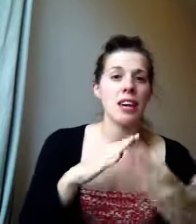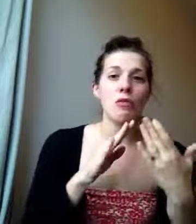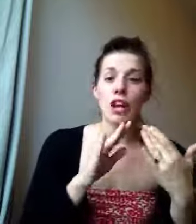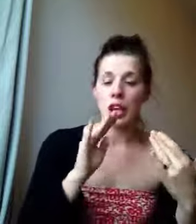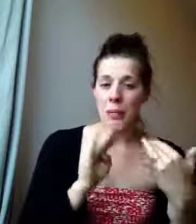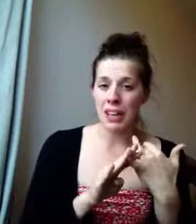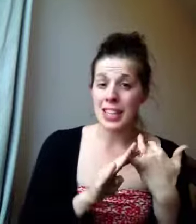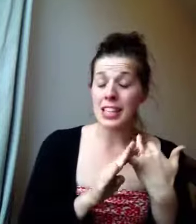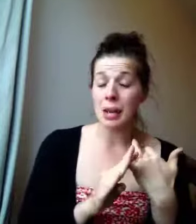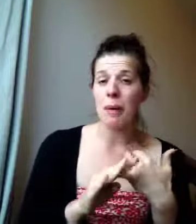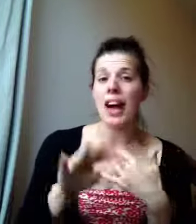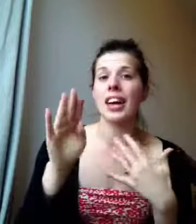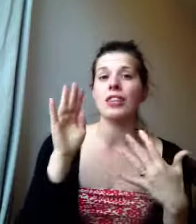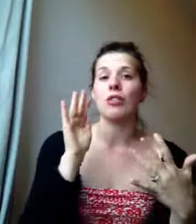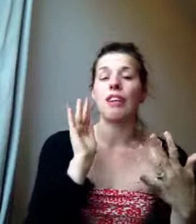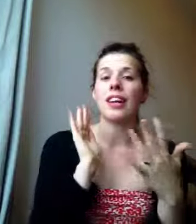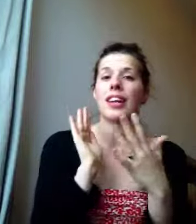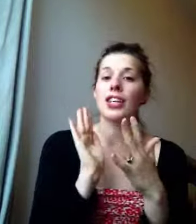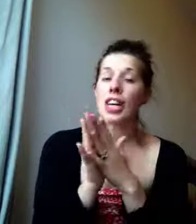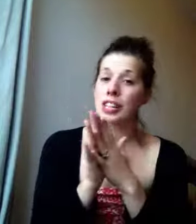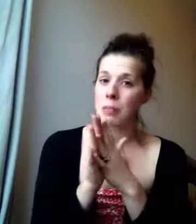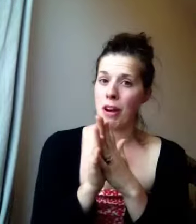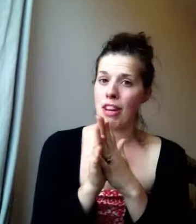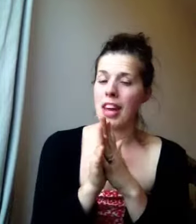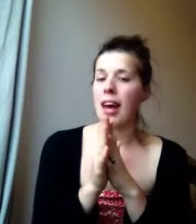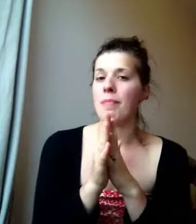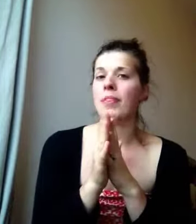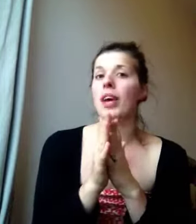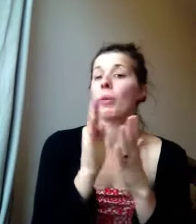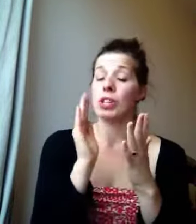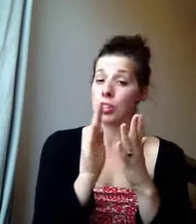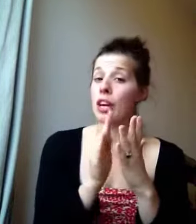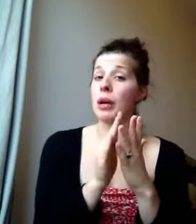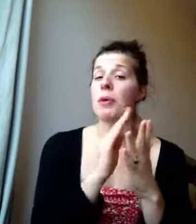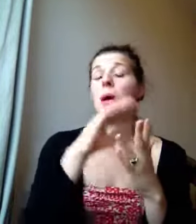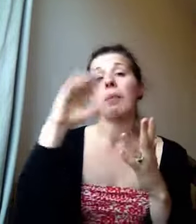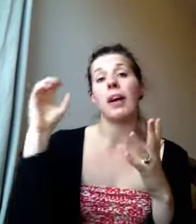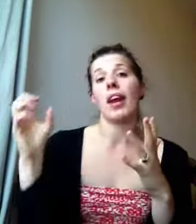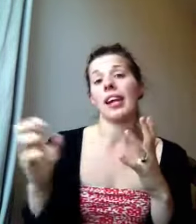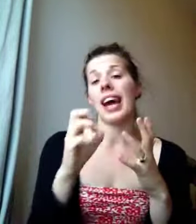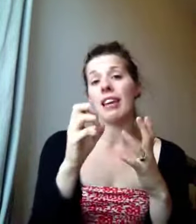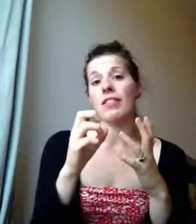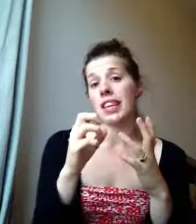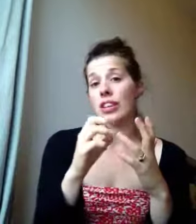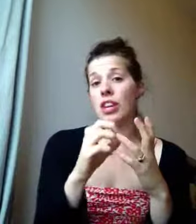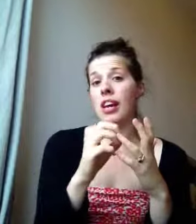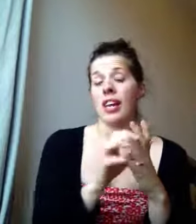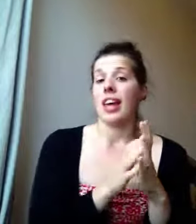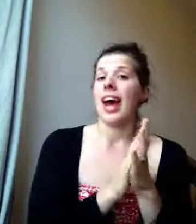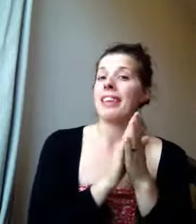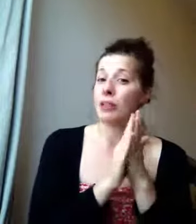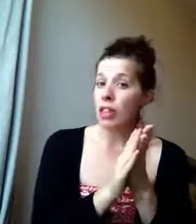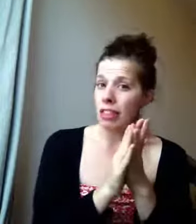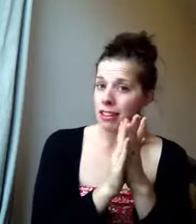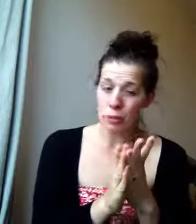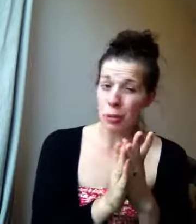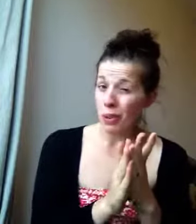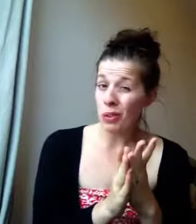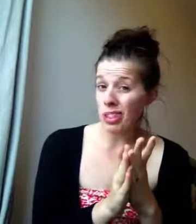regular magnesium and regular chasteberry, which is a herb, but a kind of tincture. And those are the things I'm going to be focusing